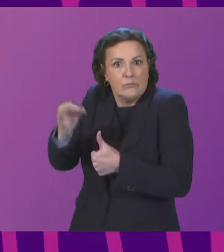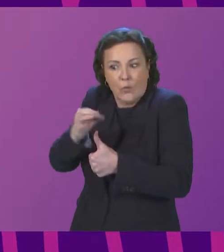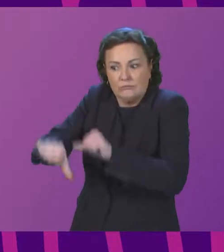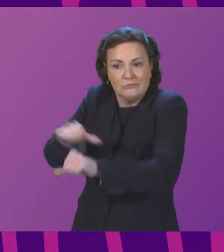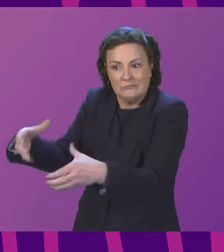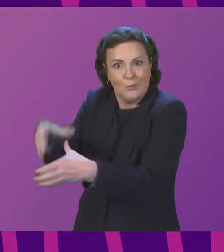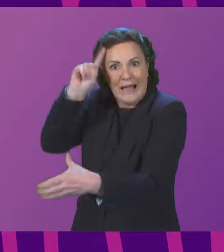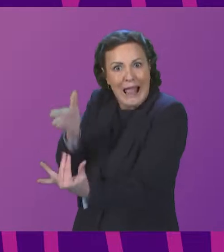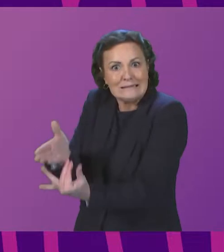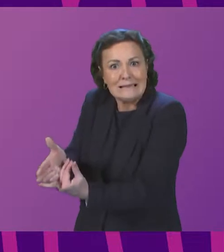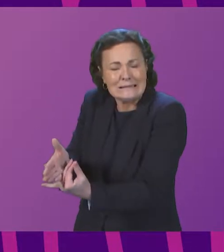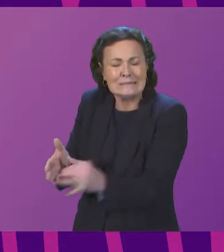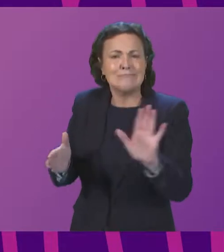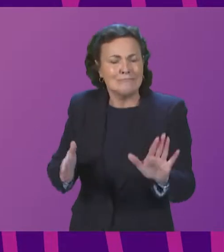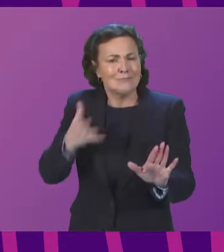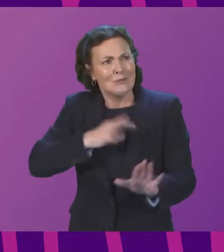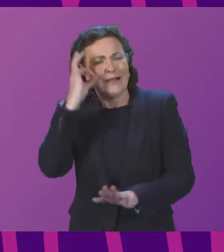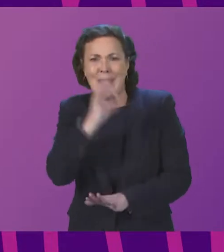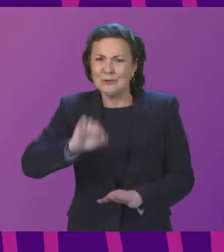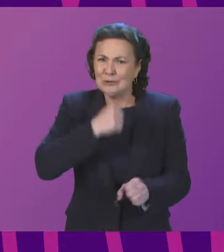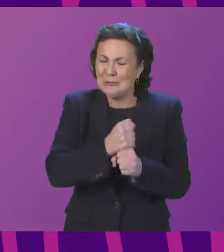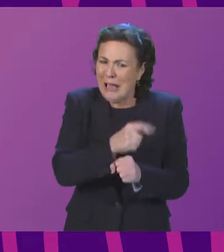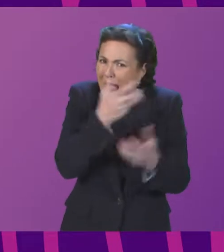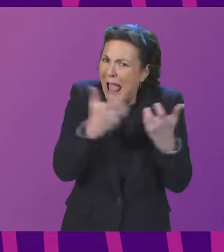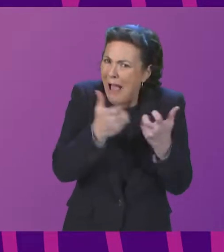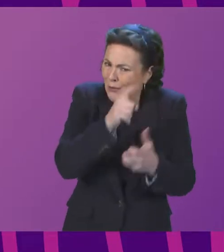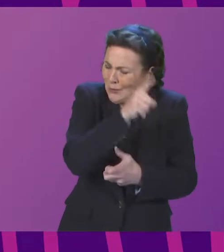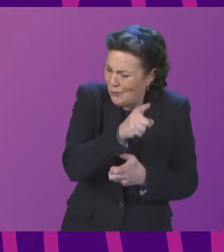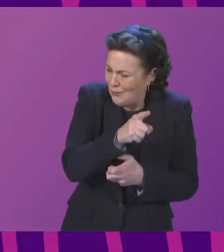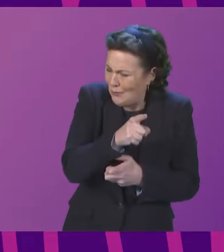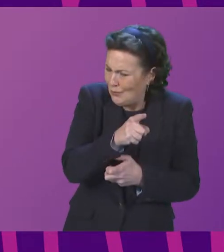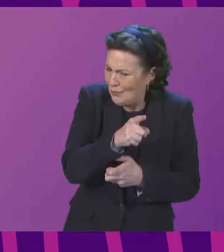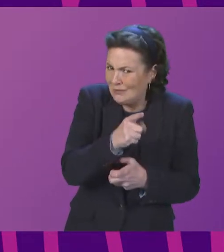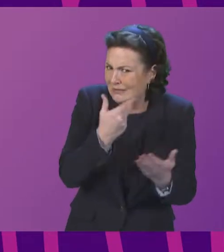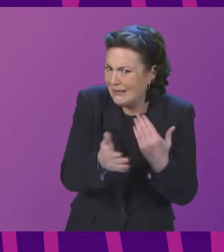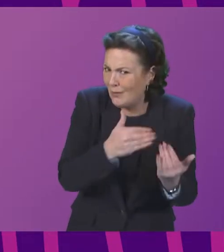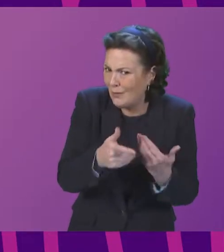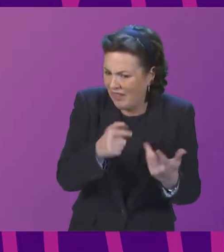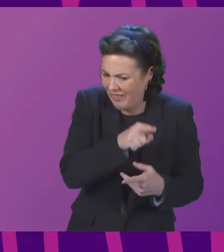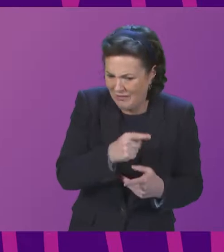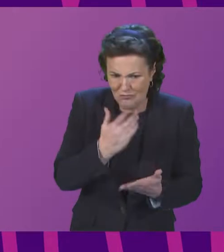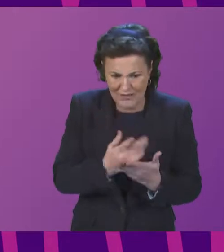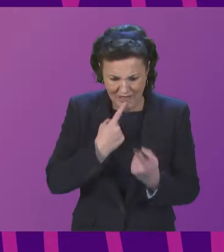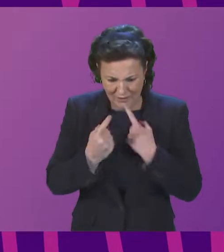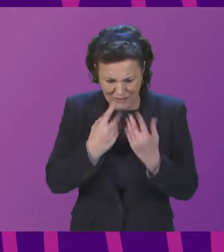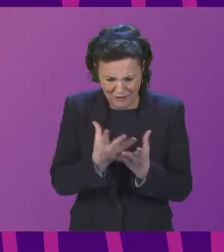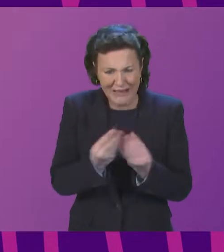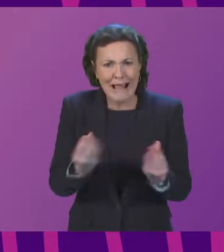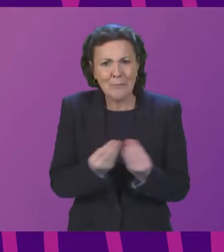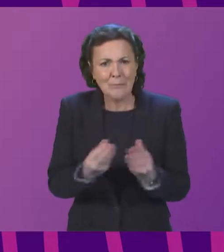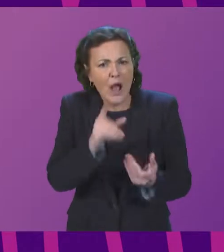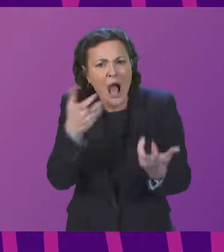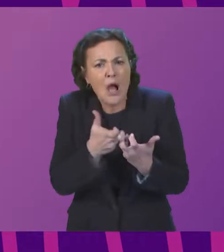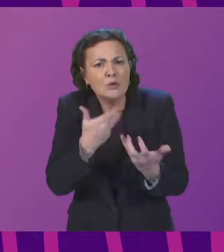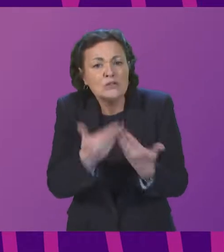Scottish government intended to address the data gap identified by this petition. I think we were all quite surprised. The